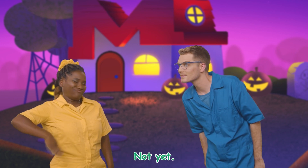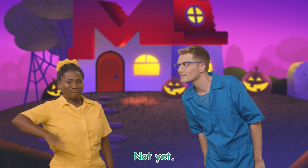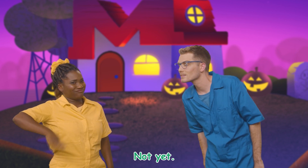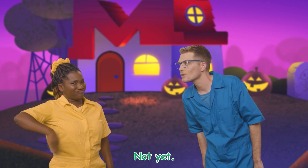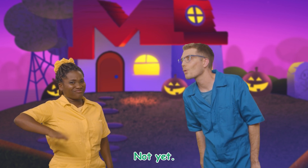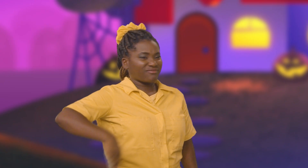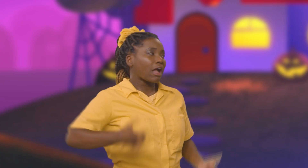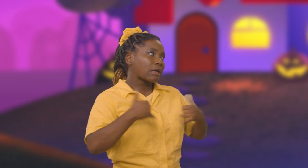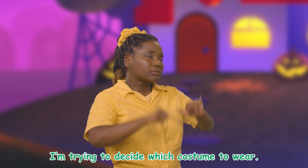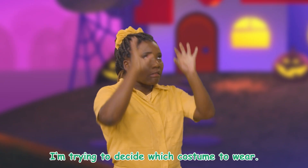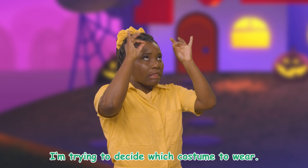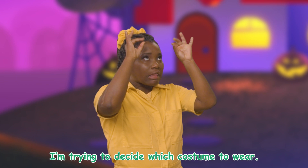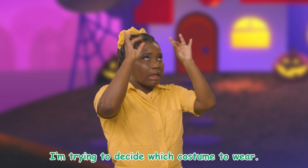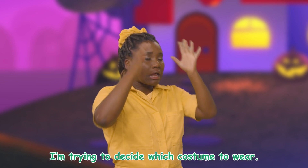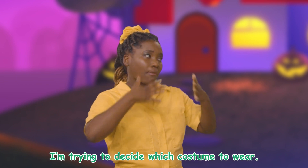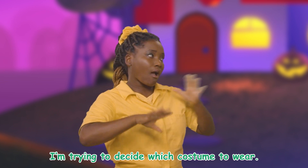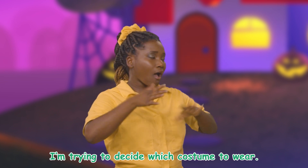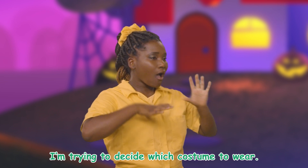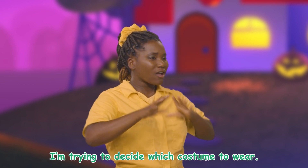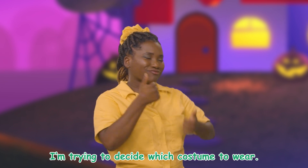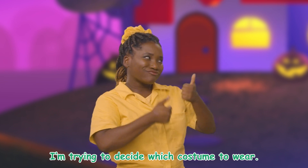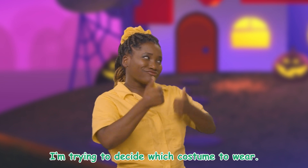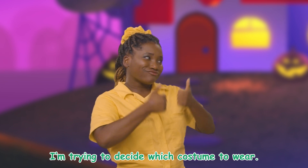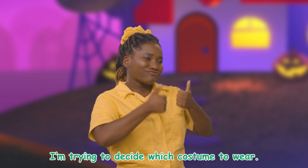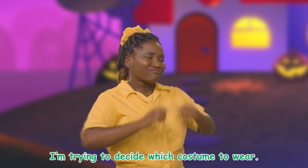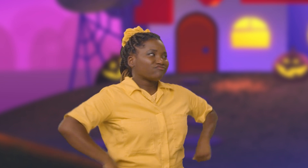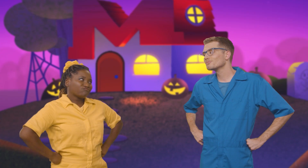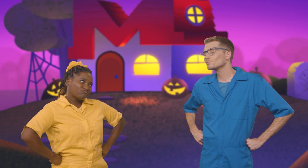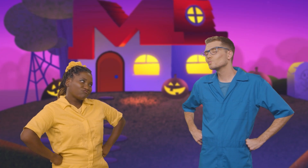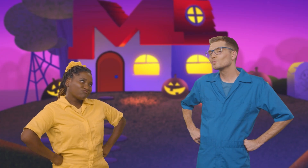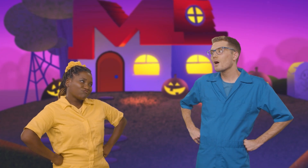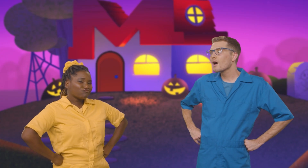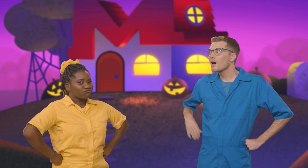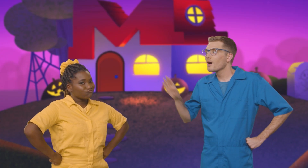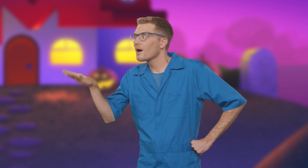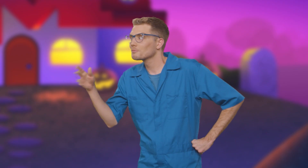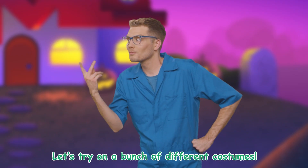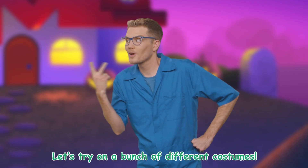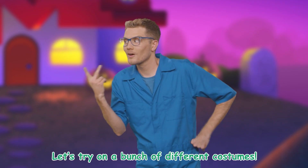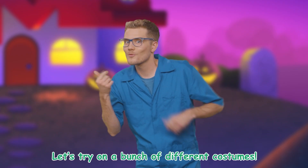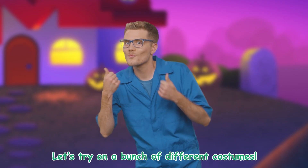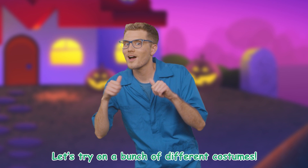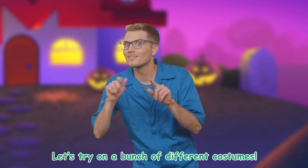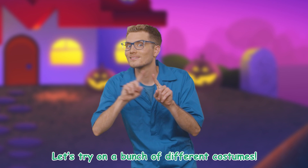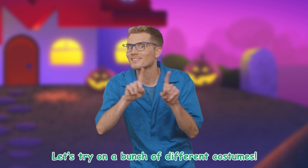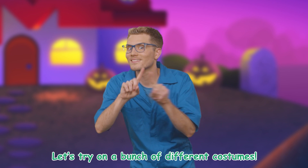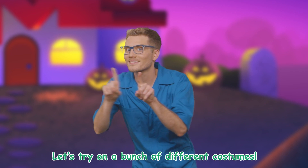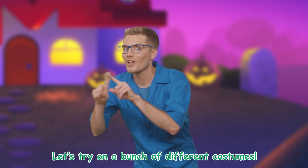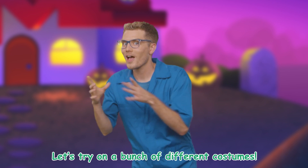yet! I'm trying to decide on which costume to wear! Let's try on a bunch of different